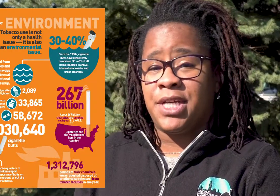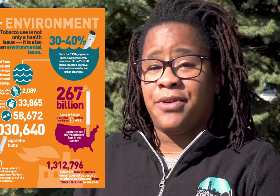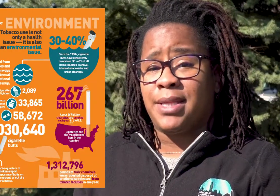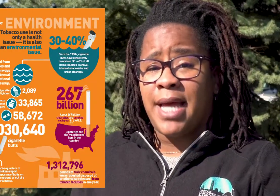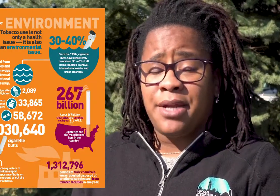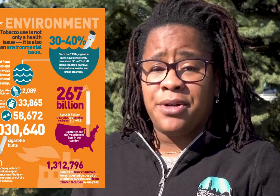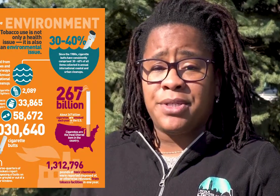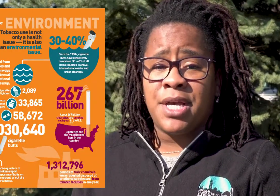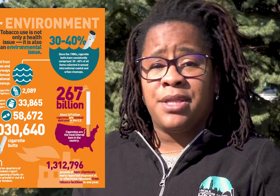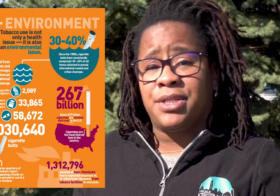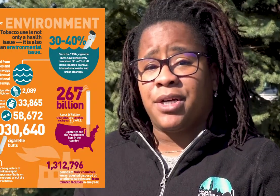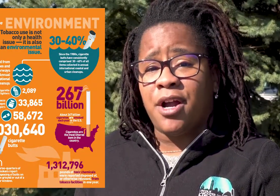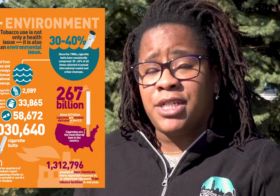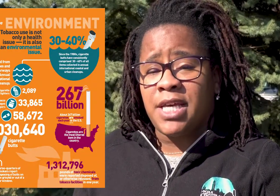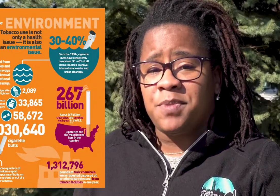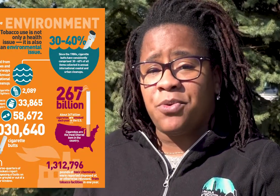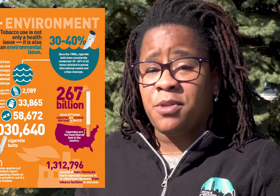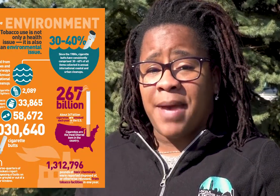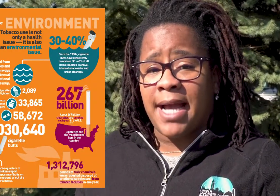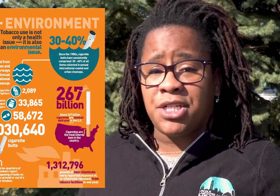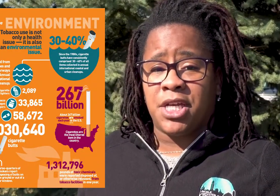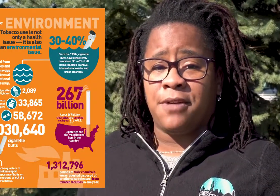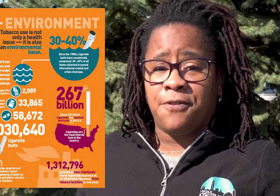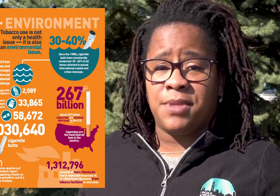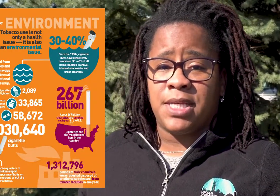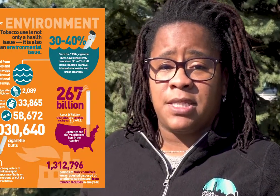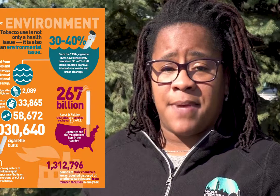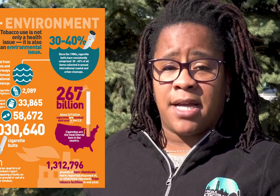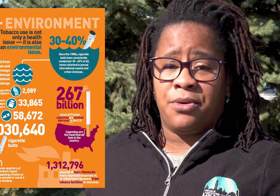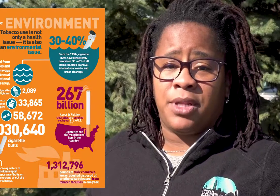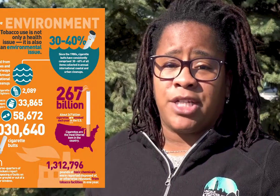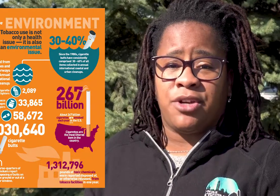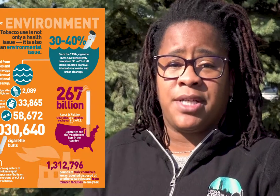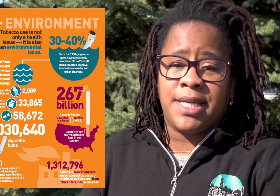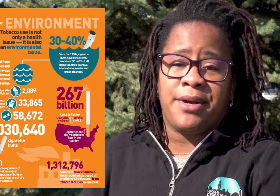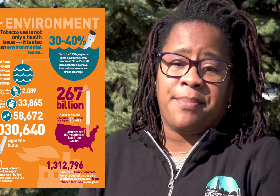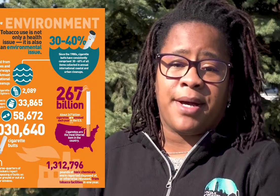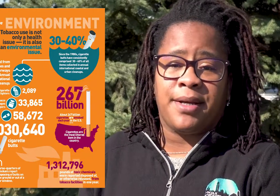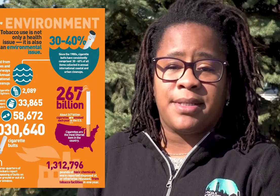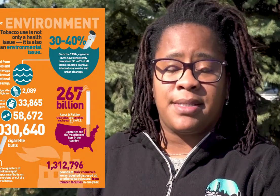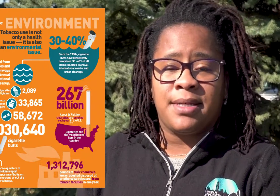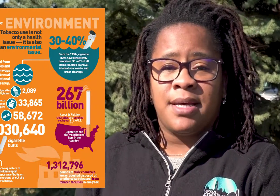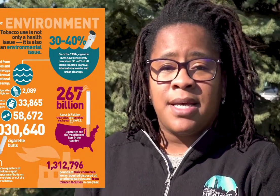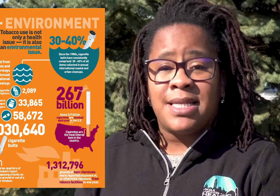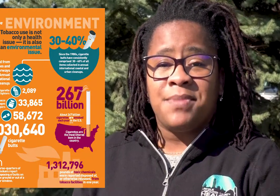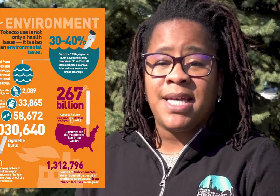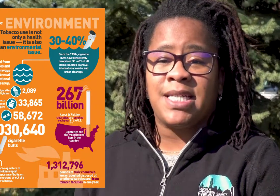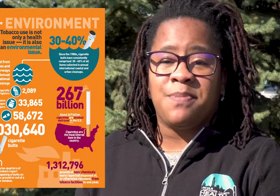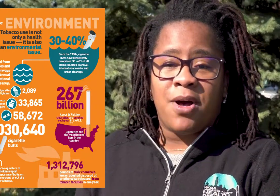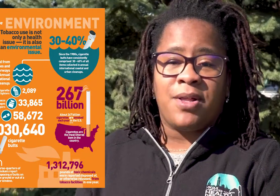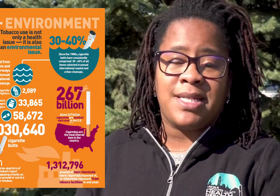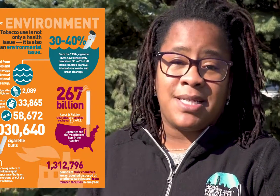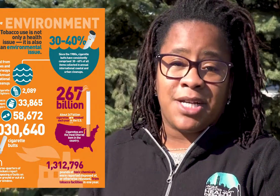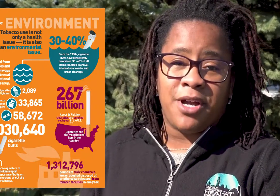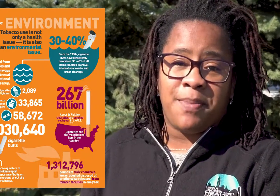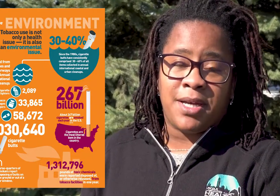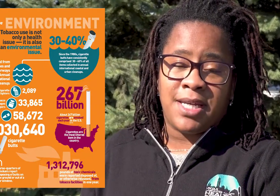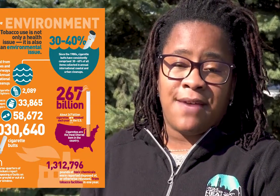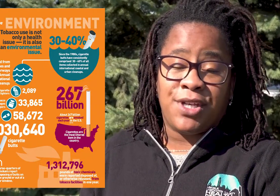cigarette lighters, the cigar tips, or the packaging from these tobacco and electronic cigarette products. Something as small as a cigarette butt can have a